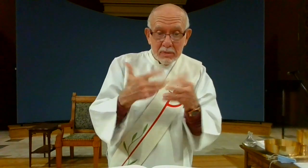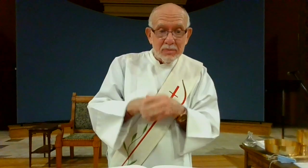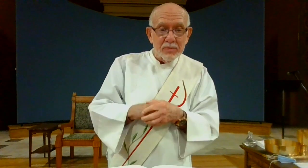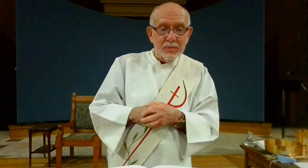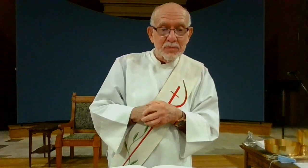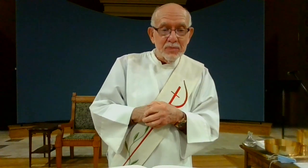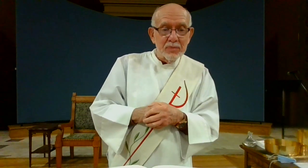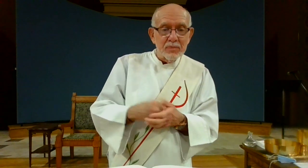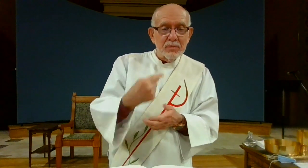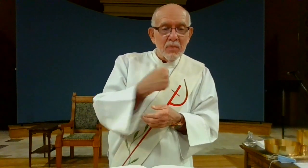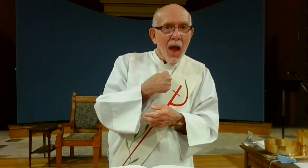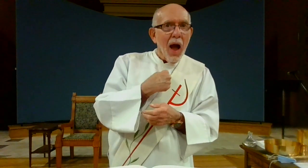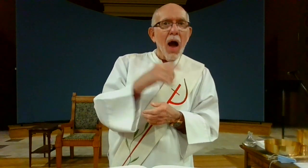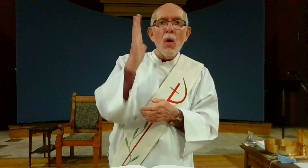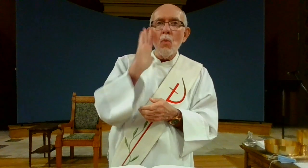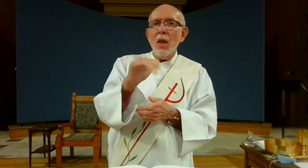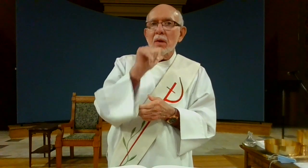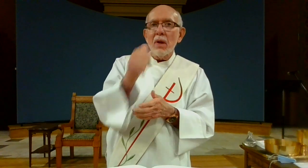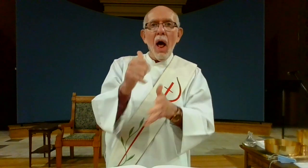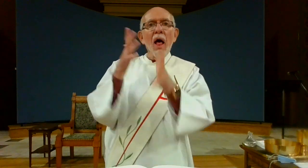Alleluia. Alleluia. will not leave you orphans.